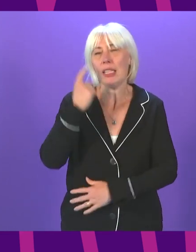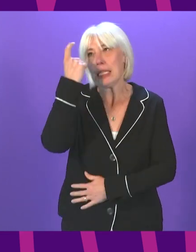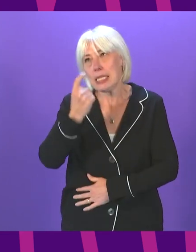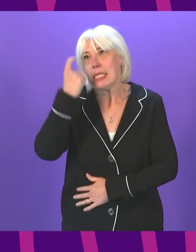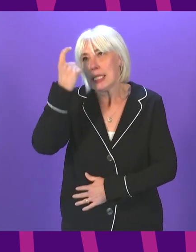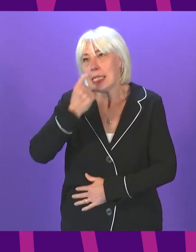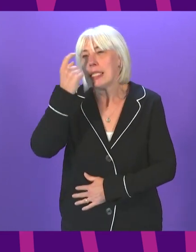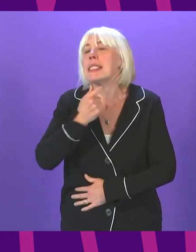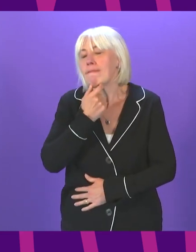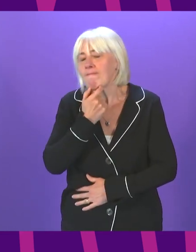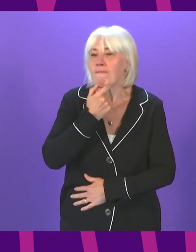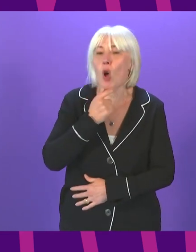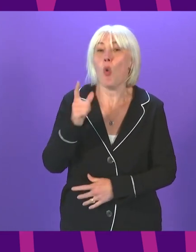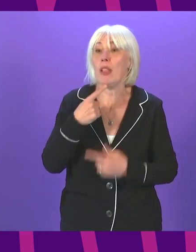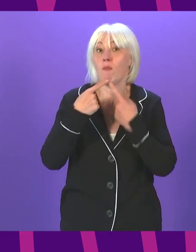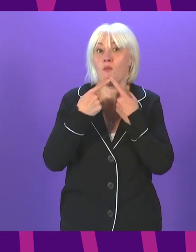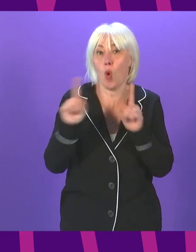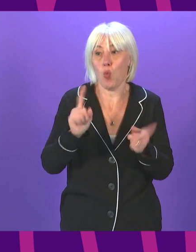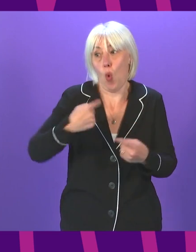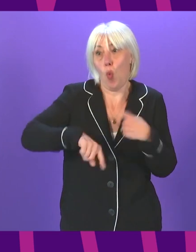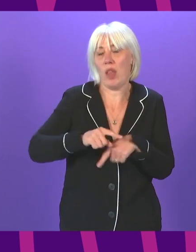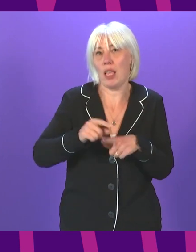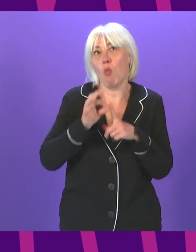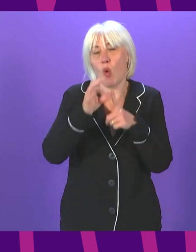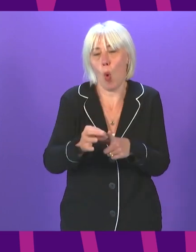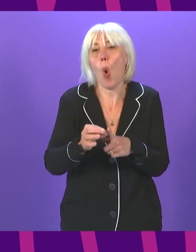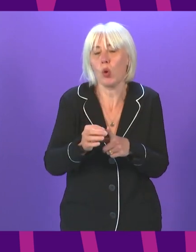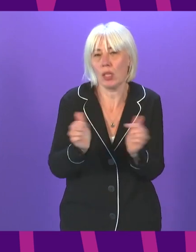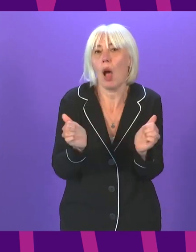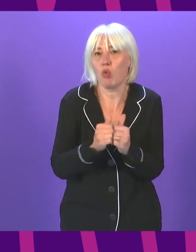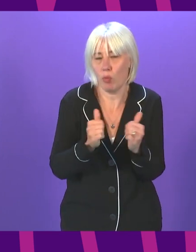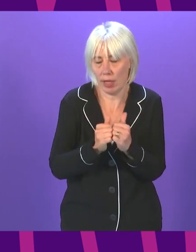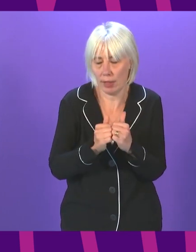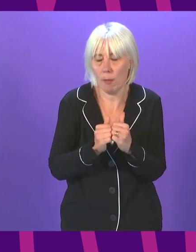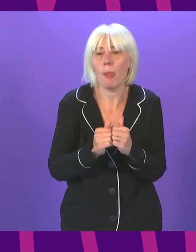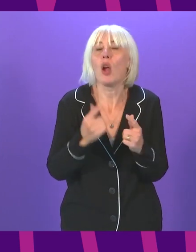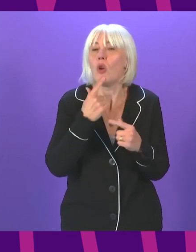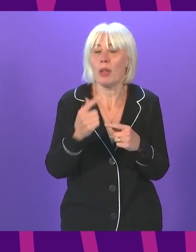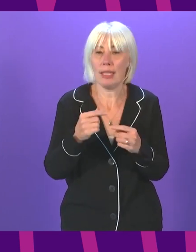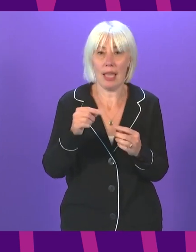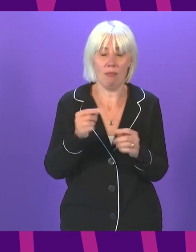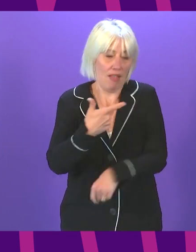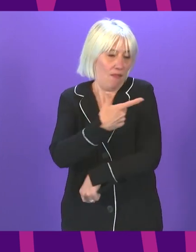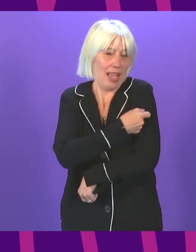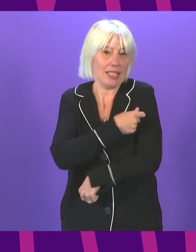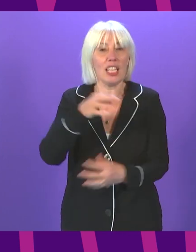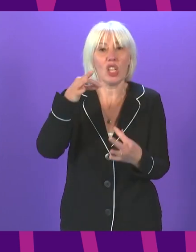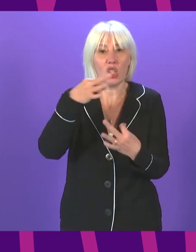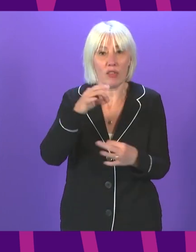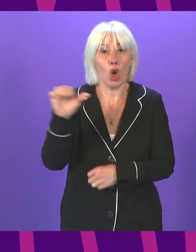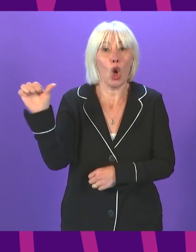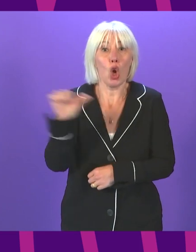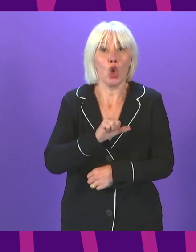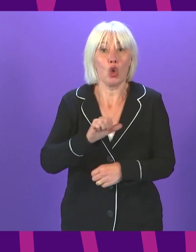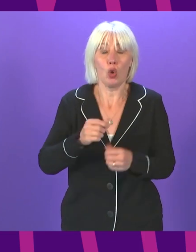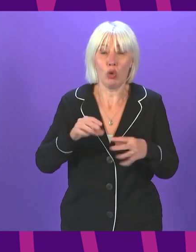has concluded would be appropriate. We propose, subject to parliamentary agreement, that vaccination certification should be introduced